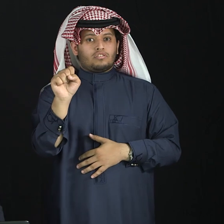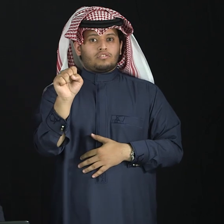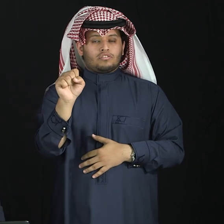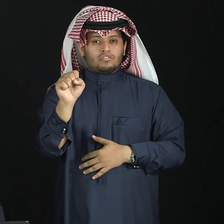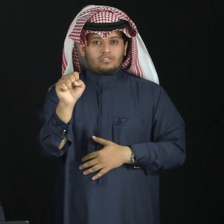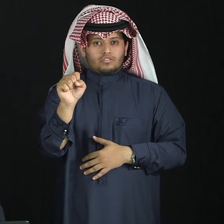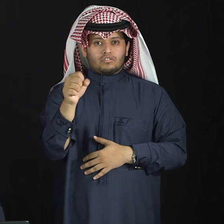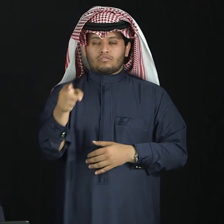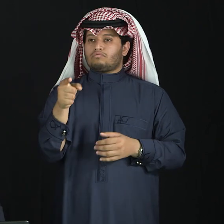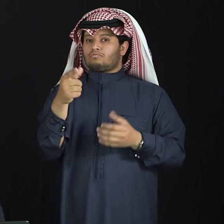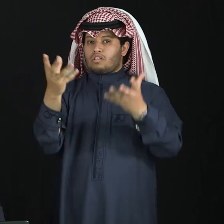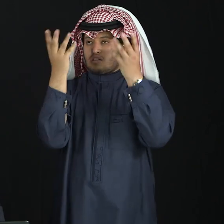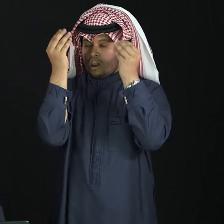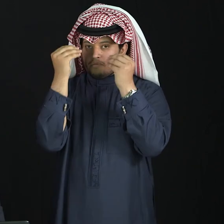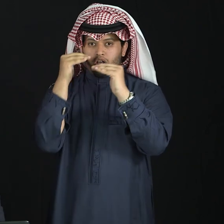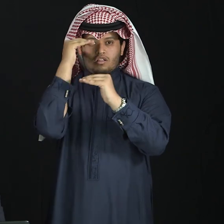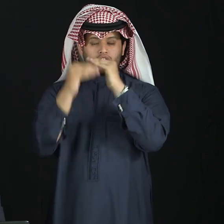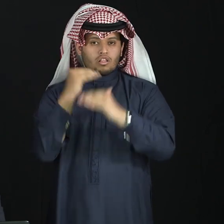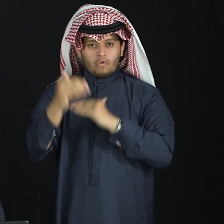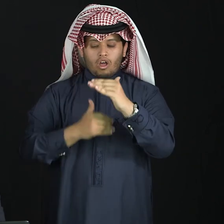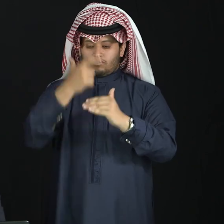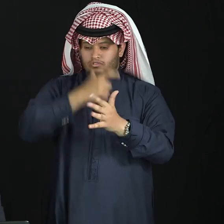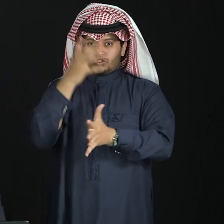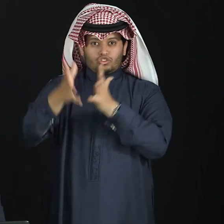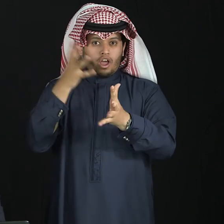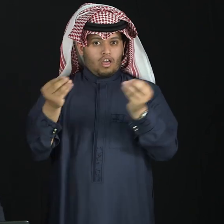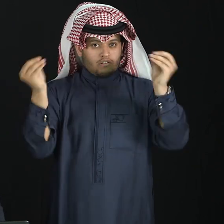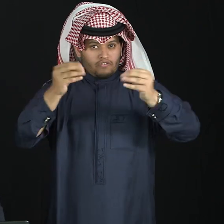communicative approach. Yes, was over there.